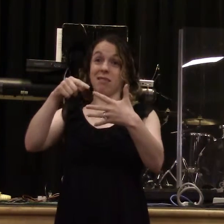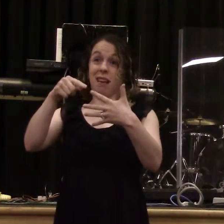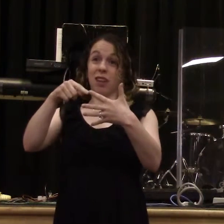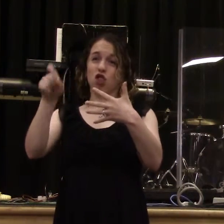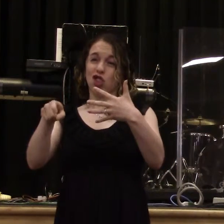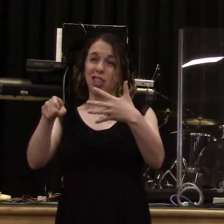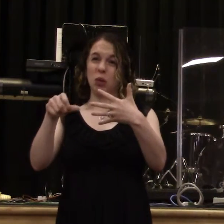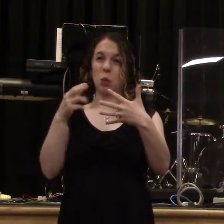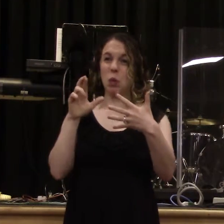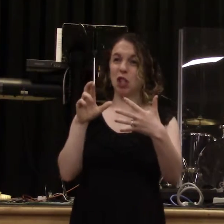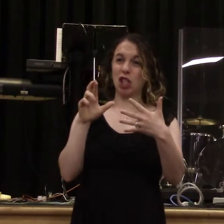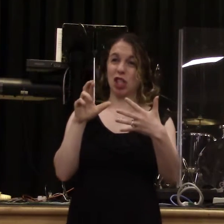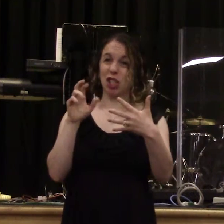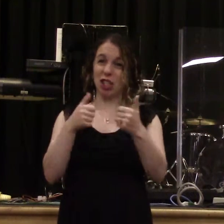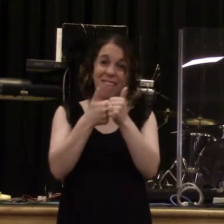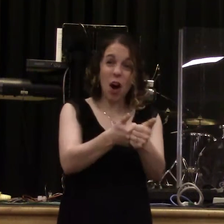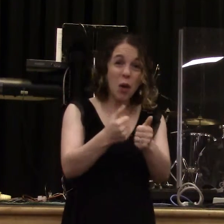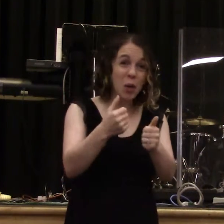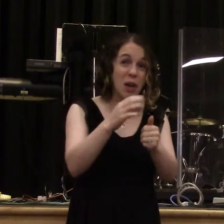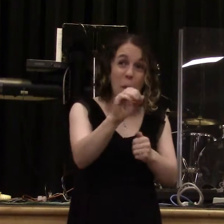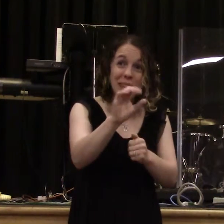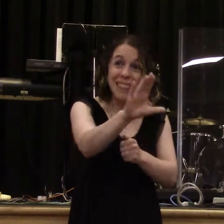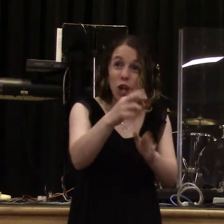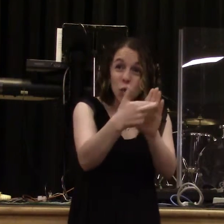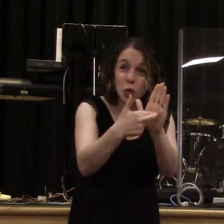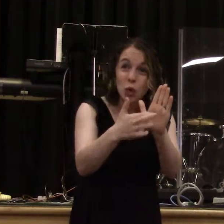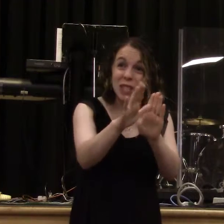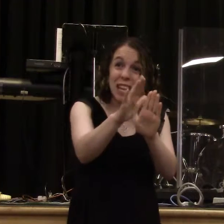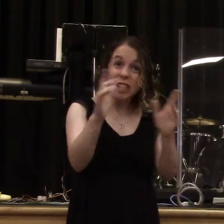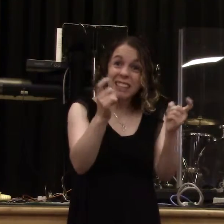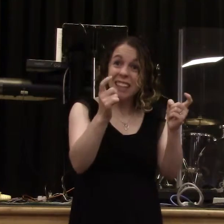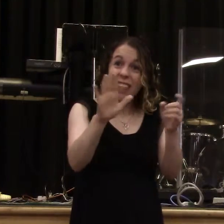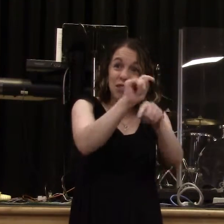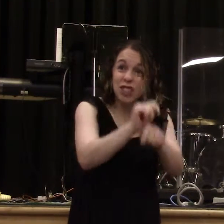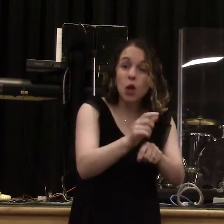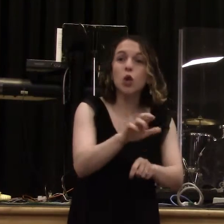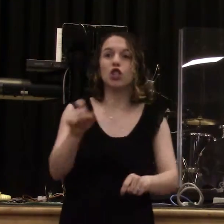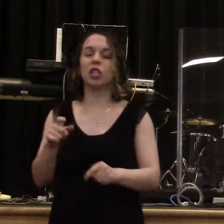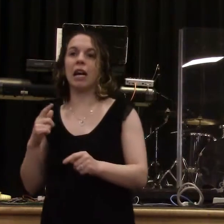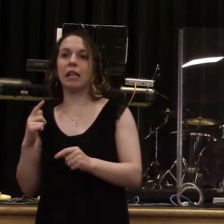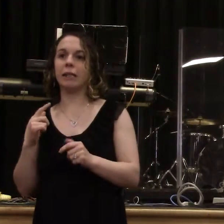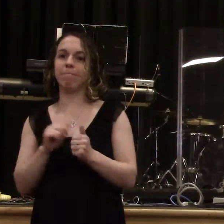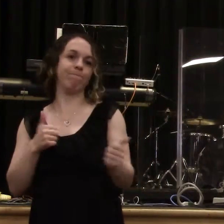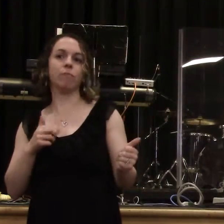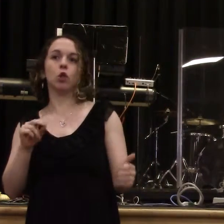How many people know that there might be times in your job where compromise might be the